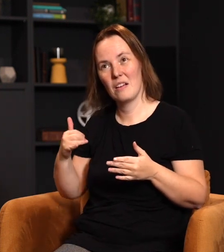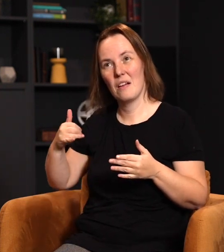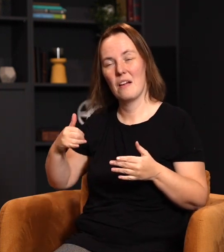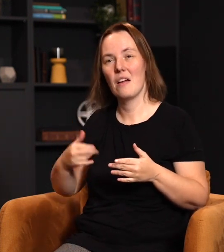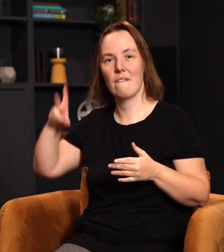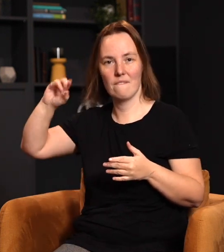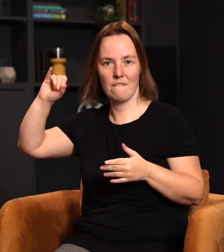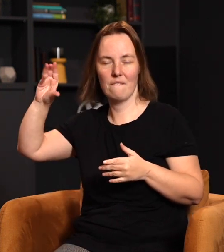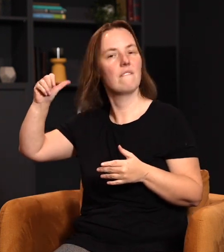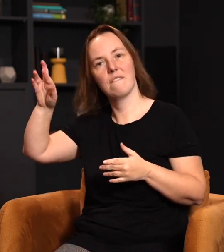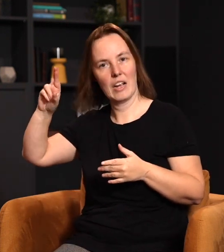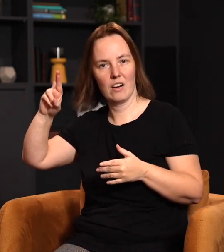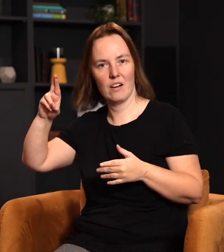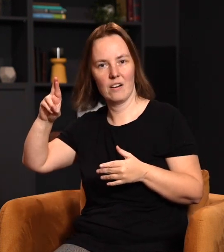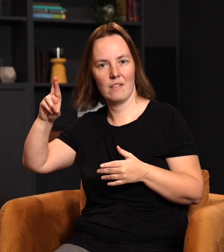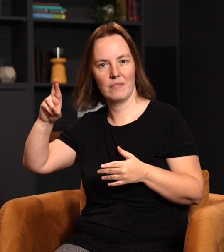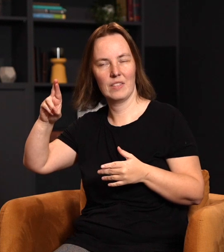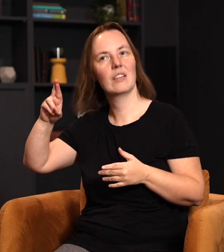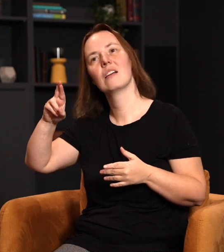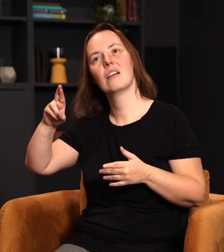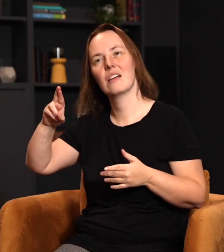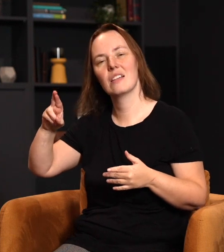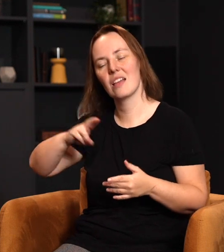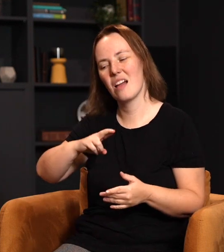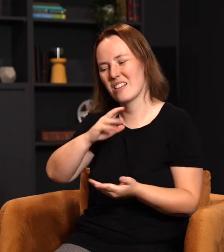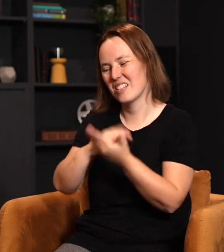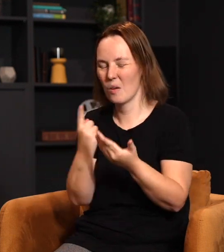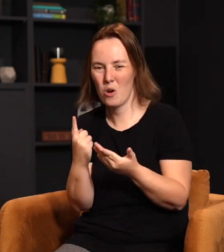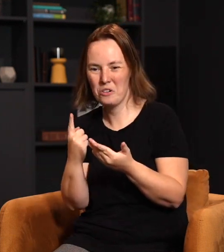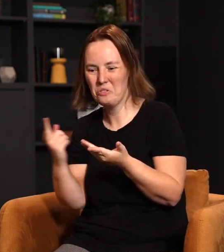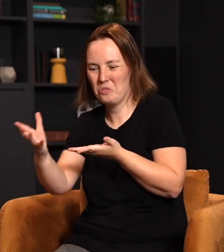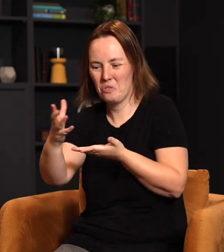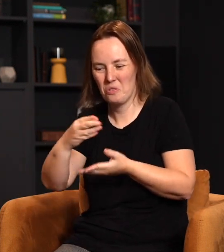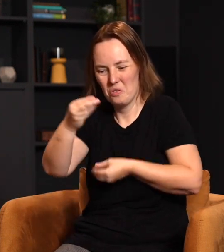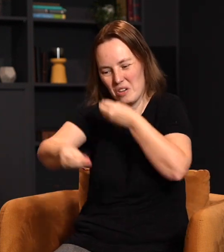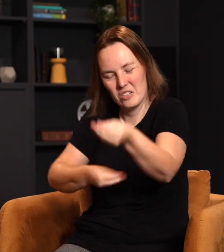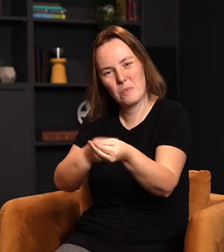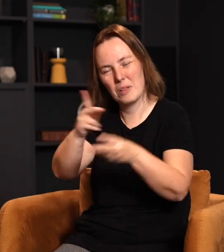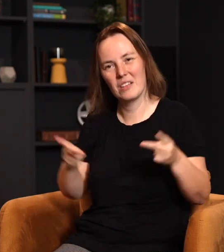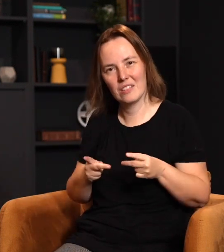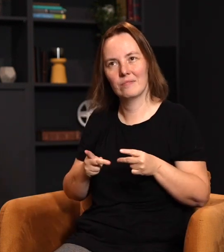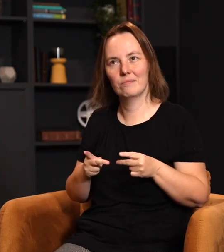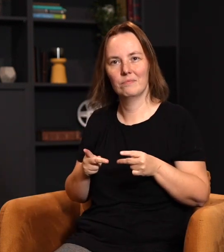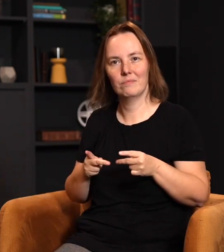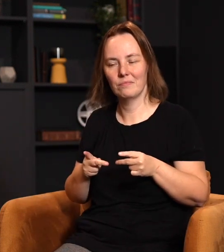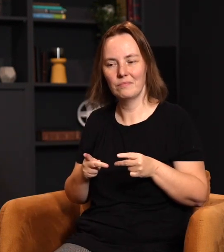unbiblical. Vicar is an abbreviation of vicarious, someone who takes your place. There's no such thing, and I don't mean this as a